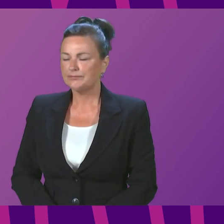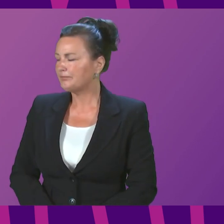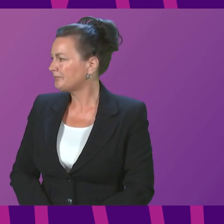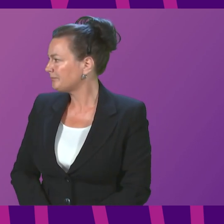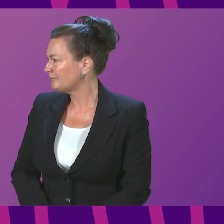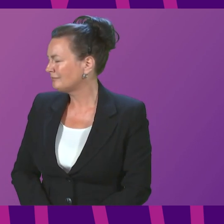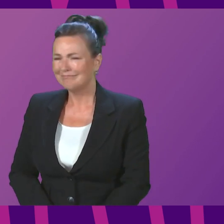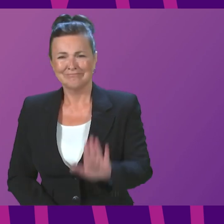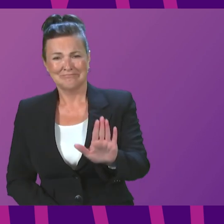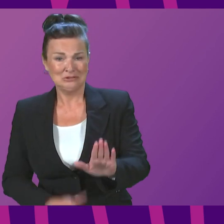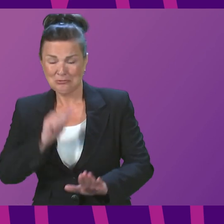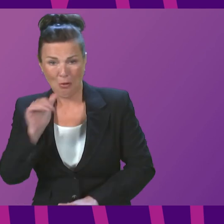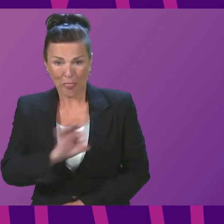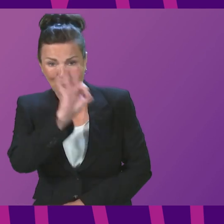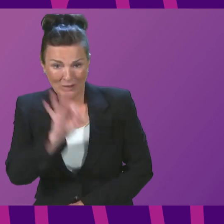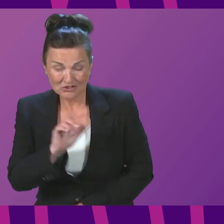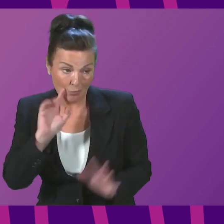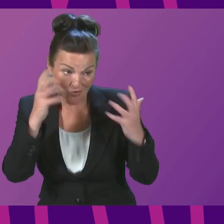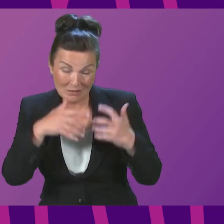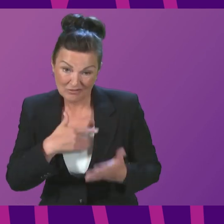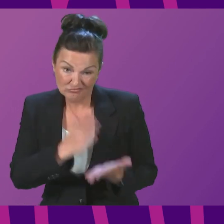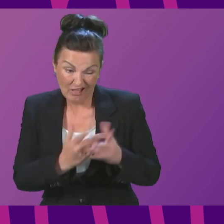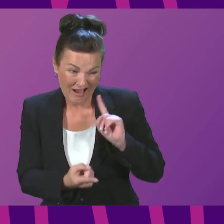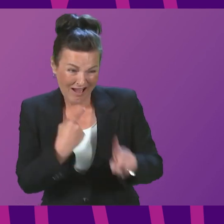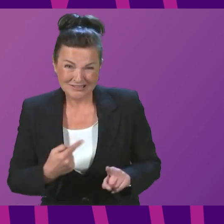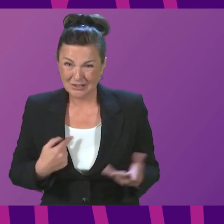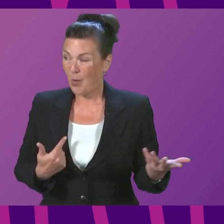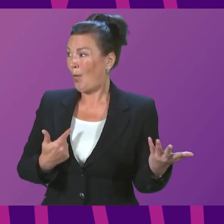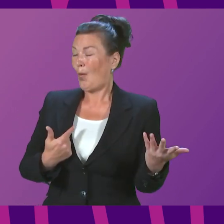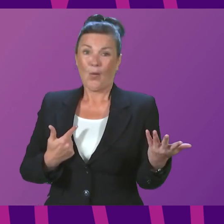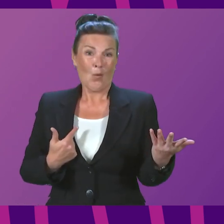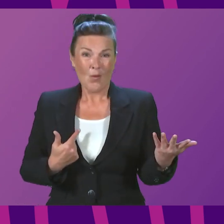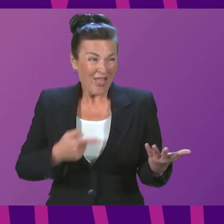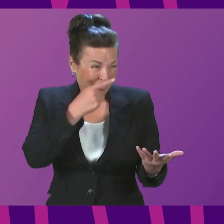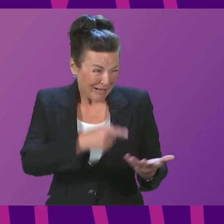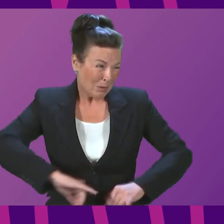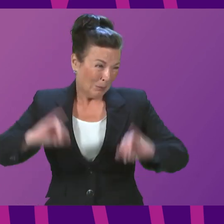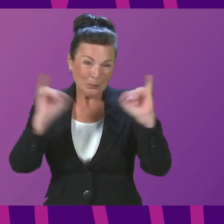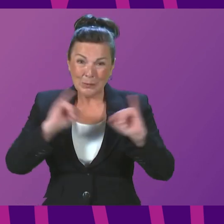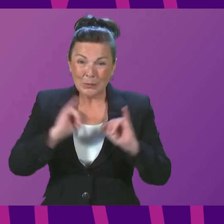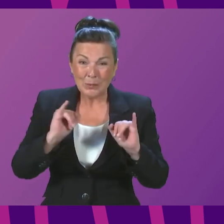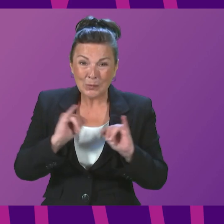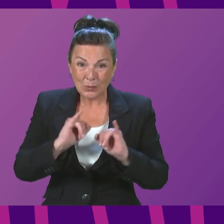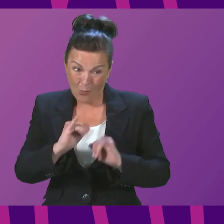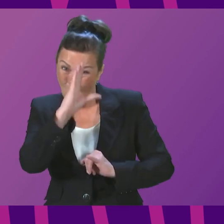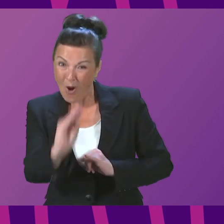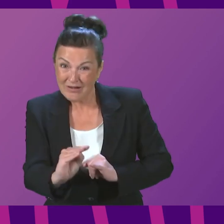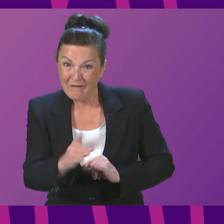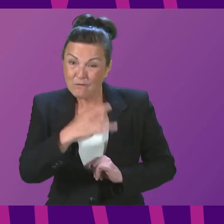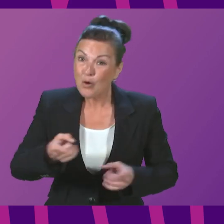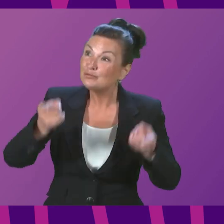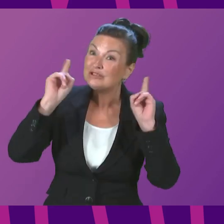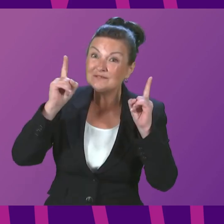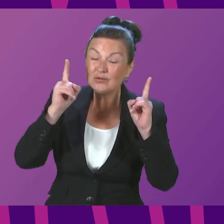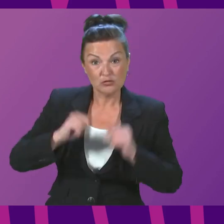It's not the questions I'm worried about, it's the answers. I mean, that is a dire warning from the Chief Constable of Police Scotland that the First